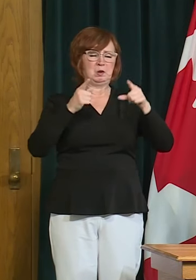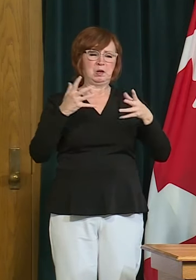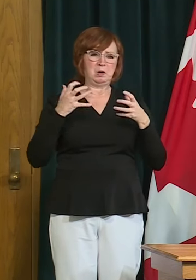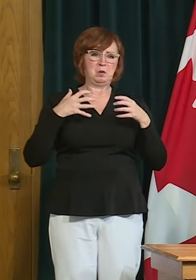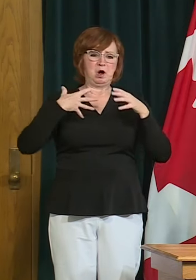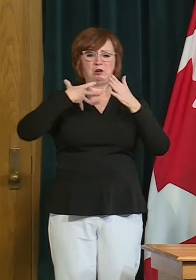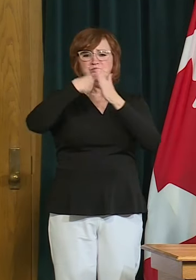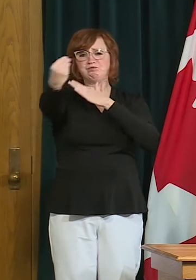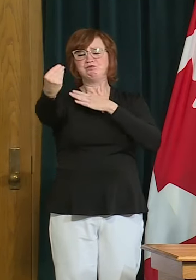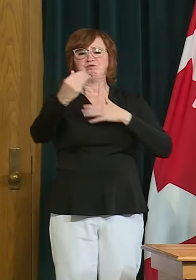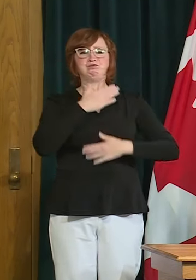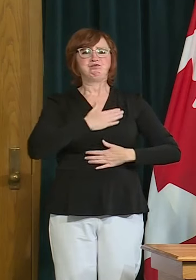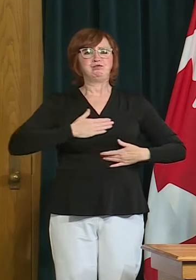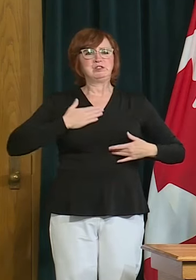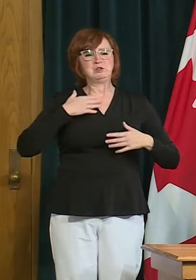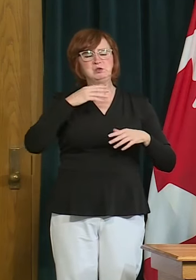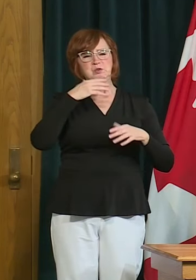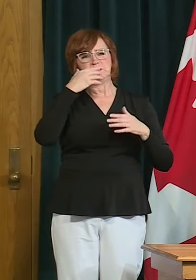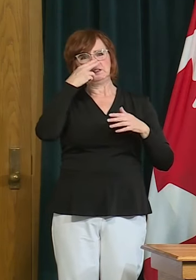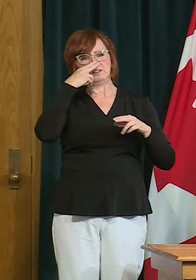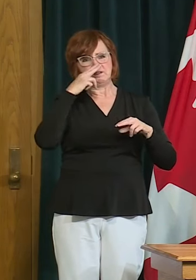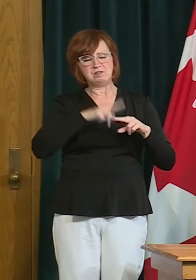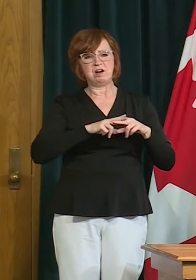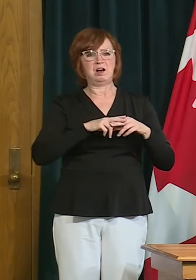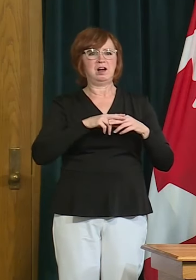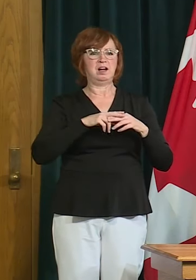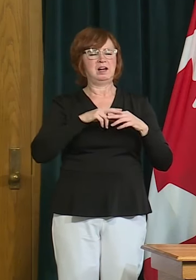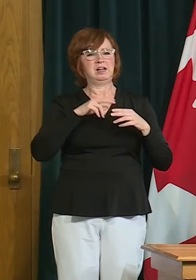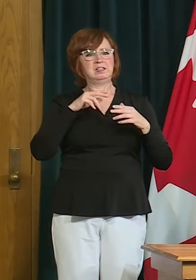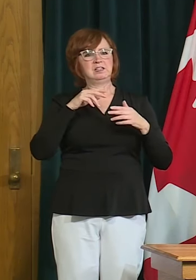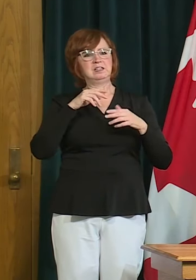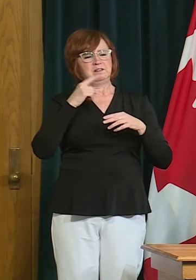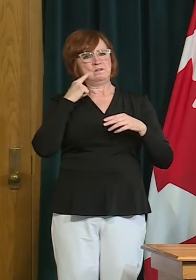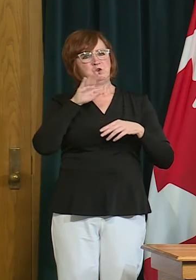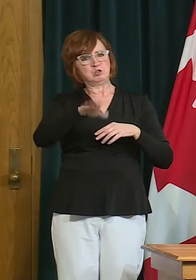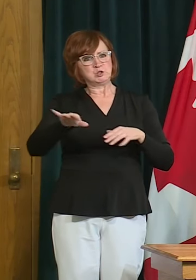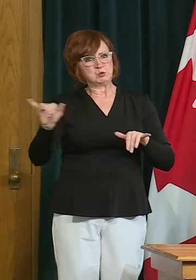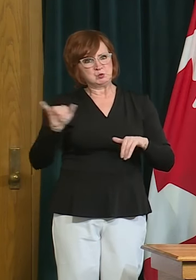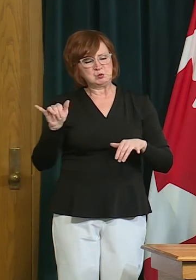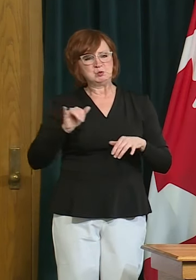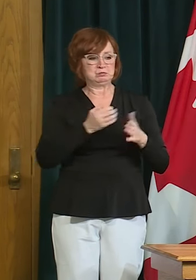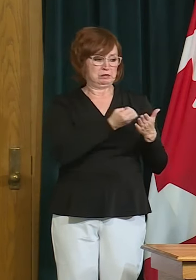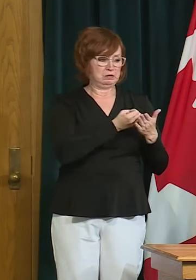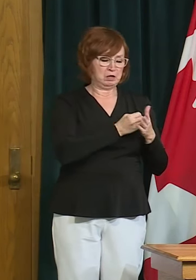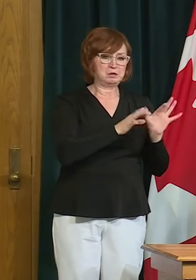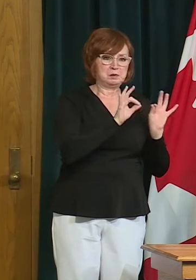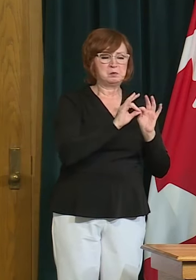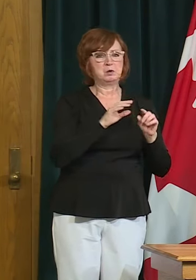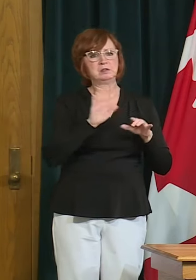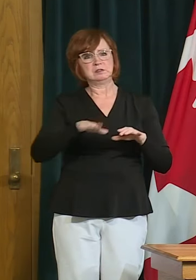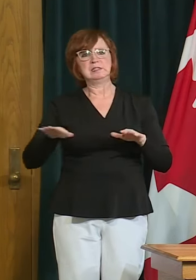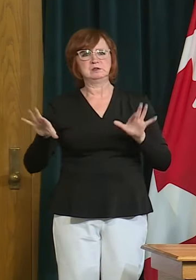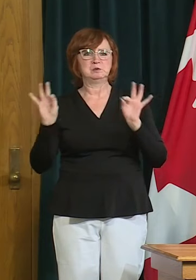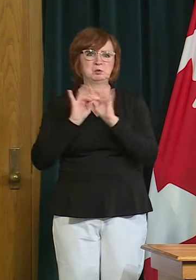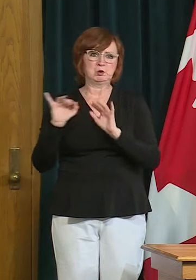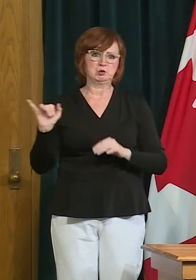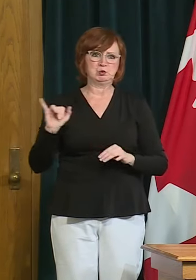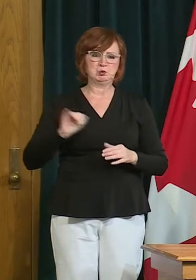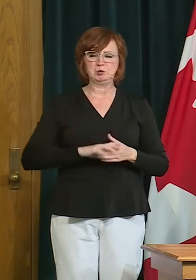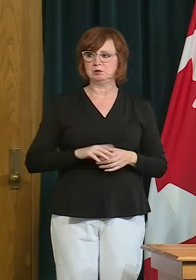a new normal if you will uh in our in our communities not just from an economic perspective follow-up murray